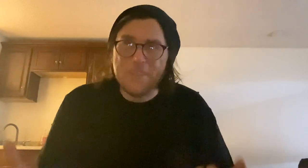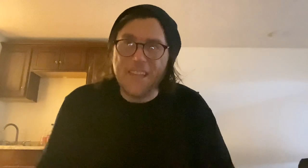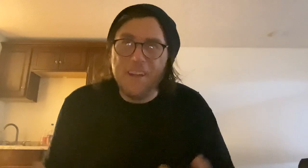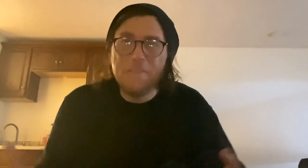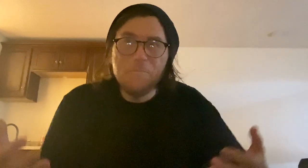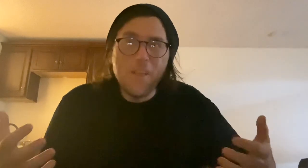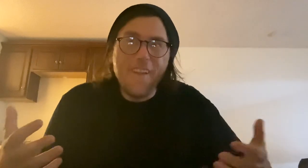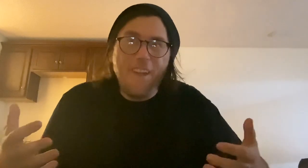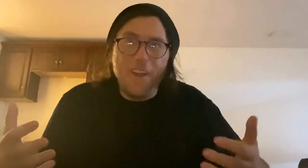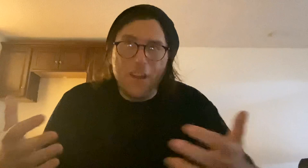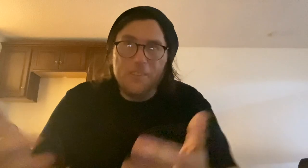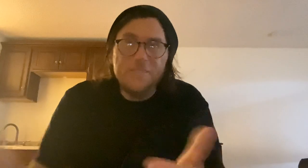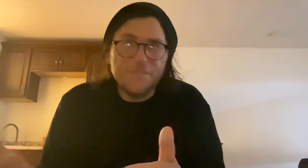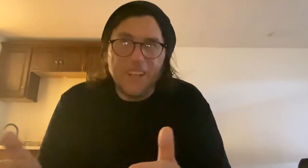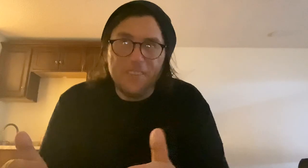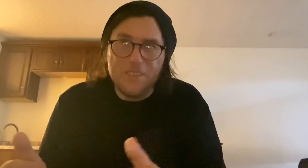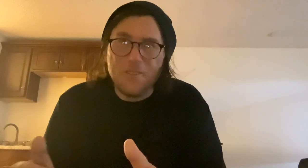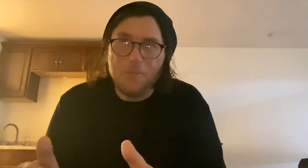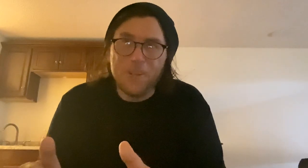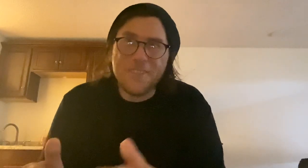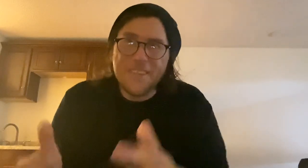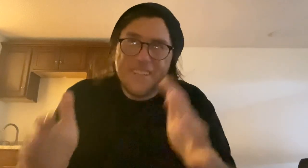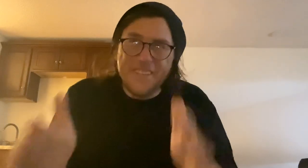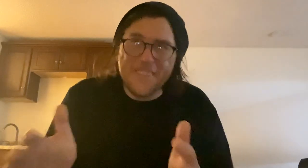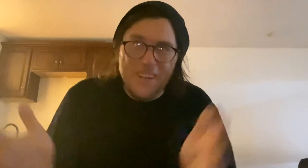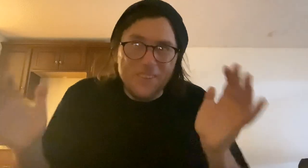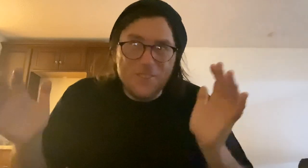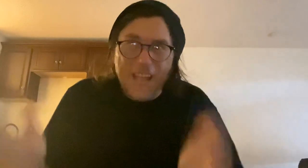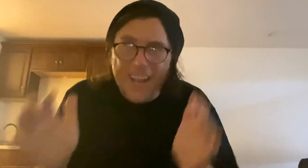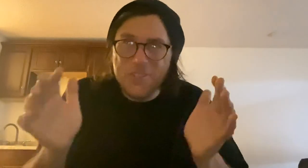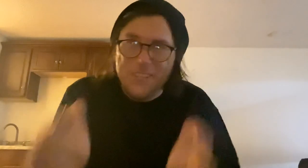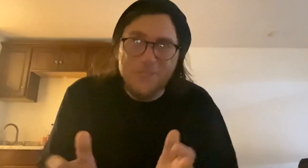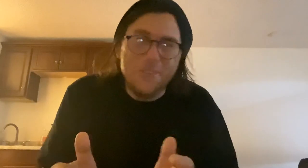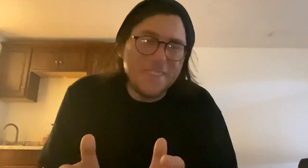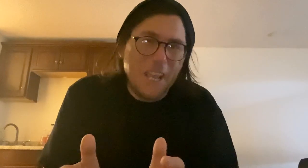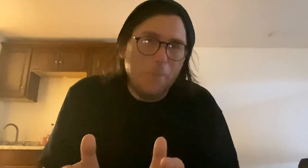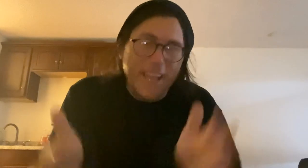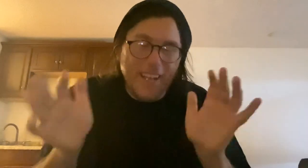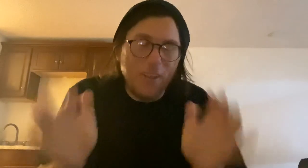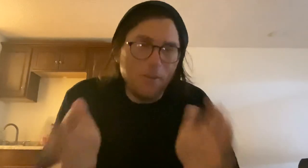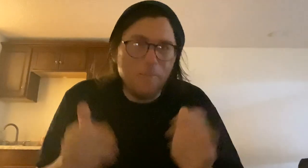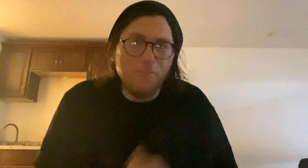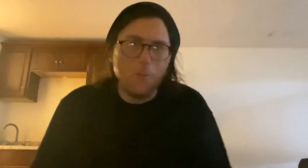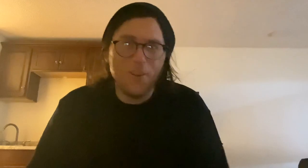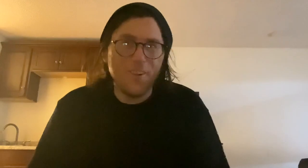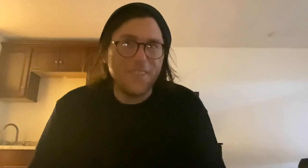and stuff, you know, of these artworks. To, you know, to actually do the same thing for the,